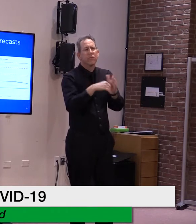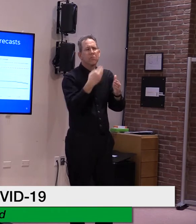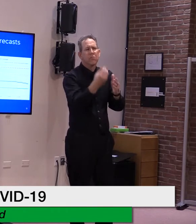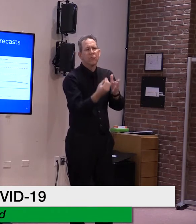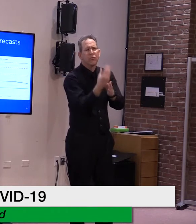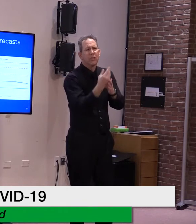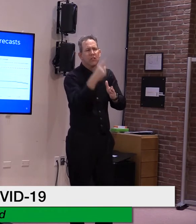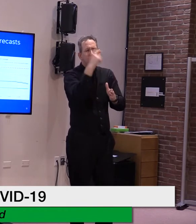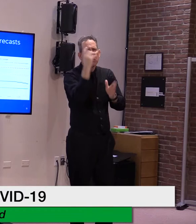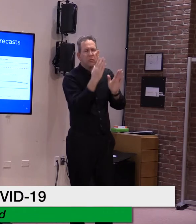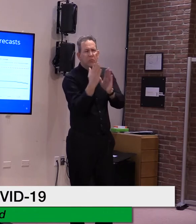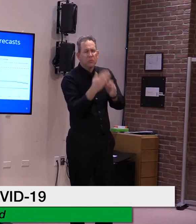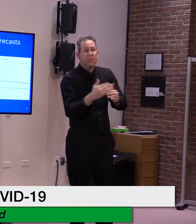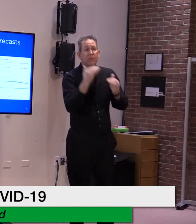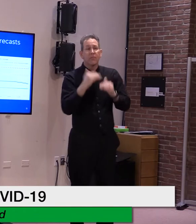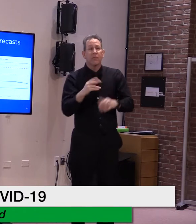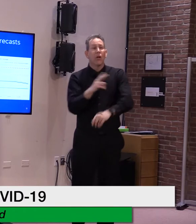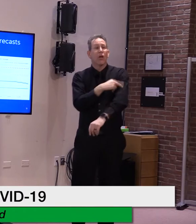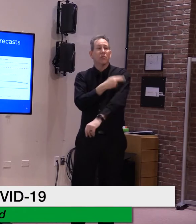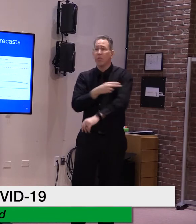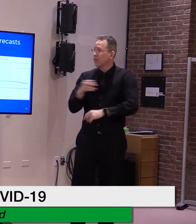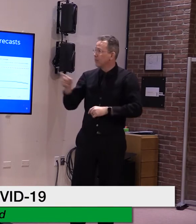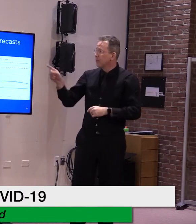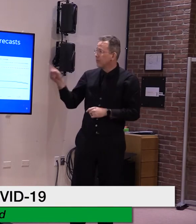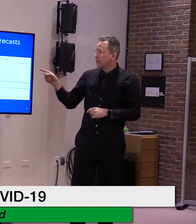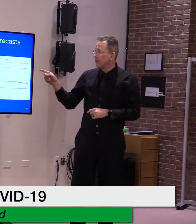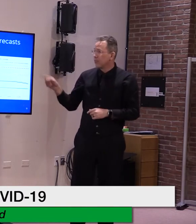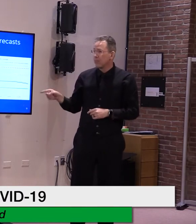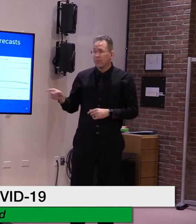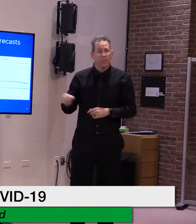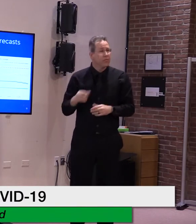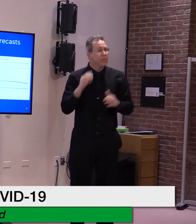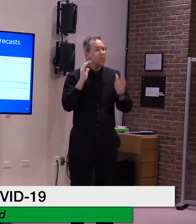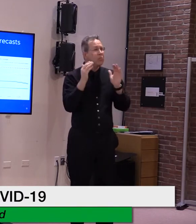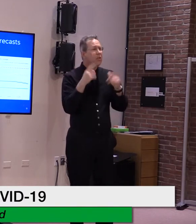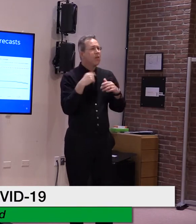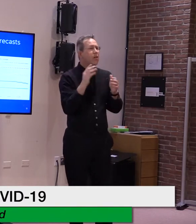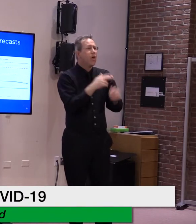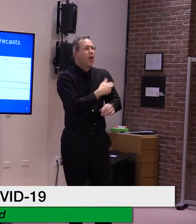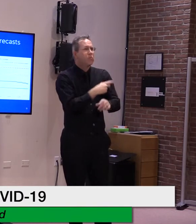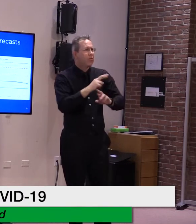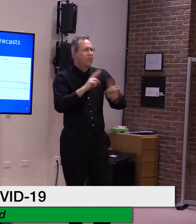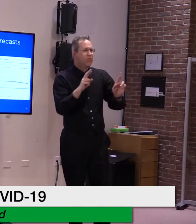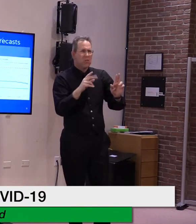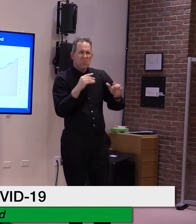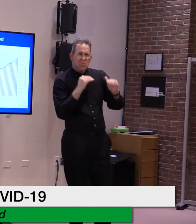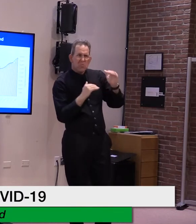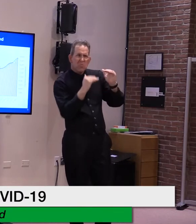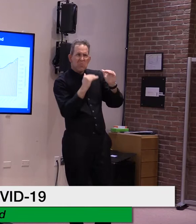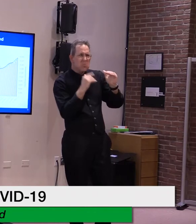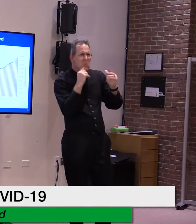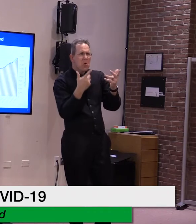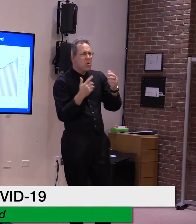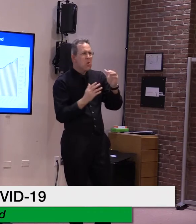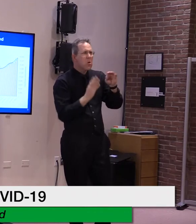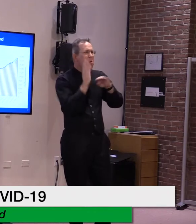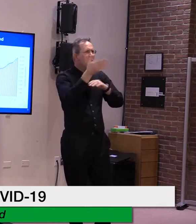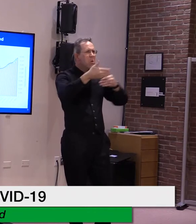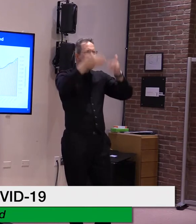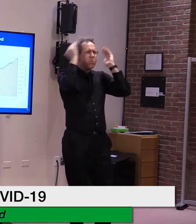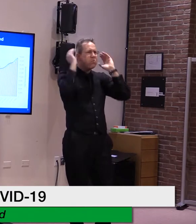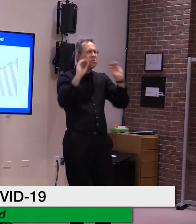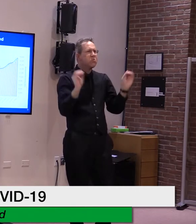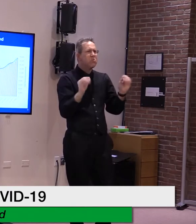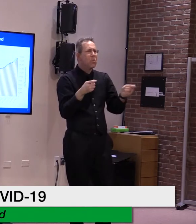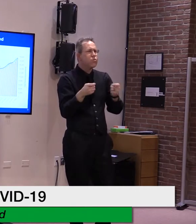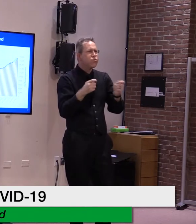to be much more than sufficient to cover all the need over the next six weeks. And looking at Vermont's vaccination